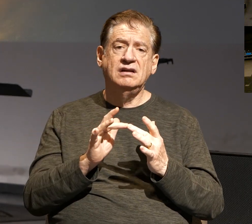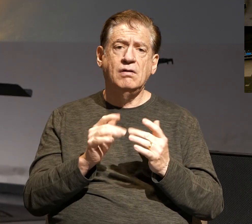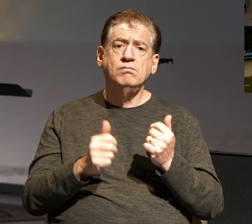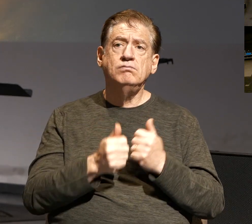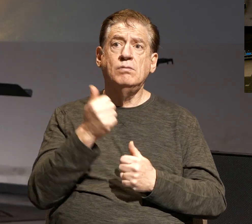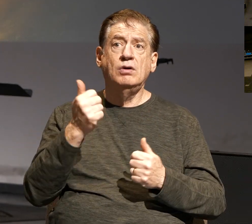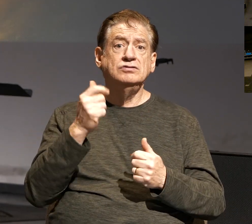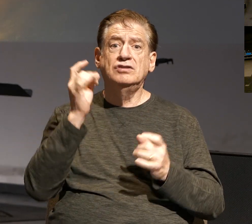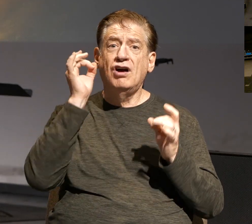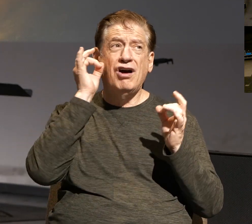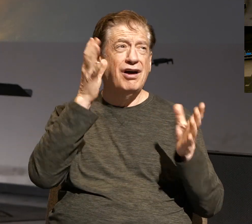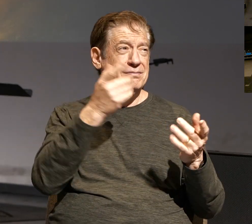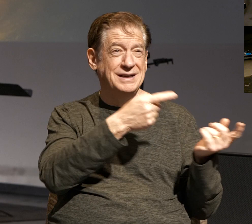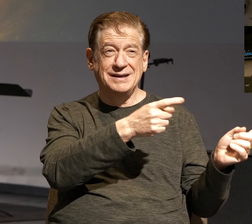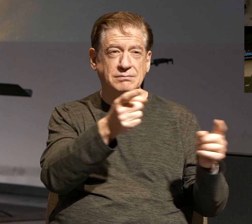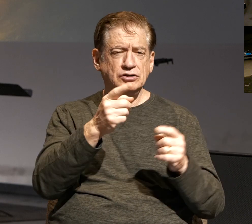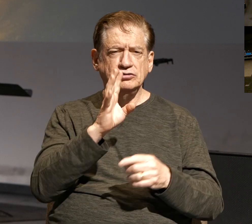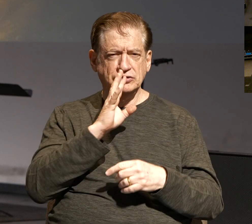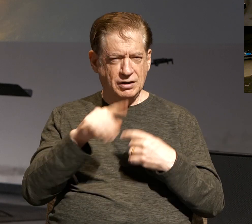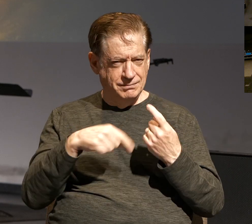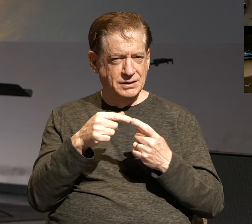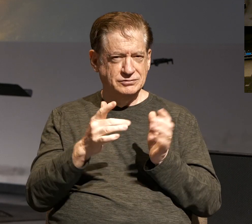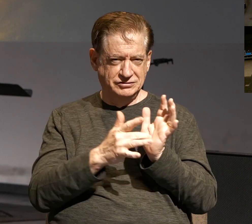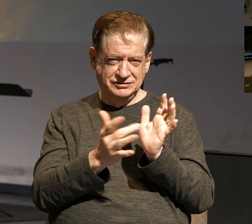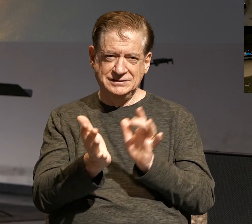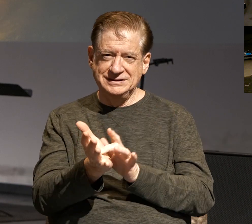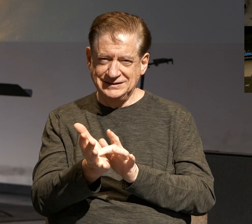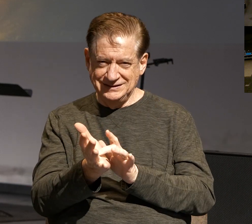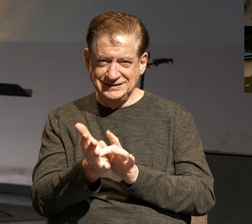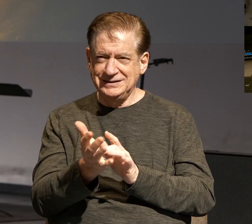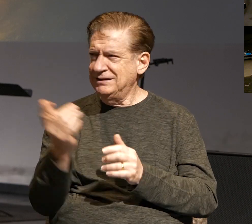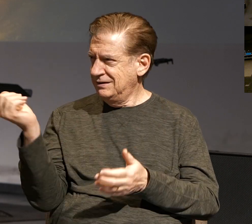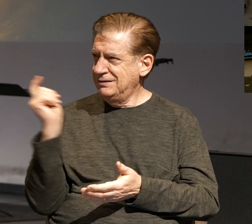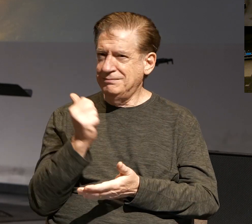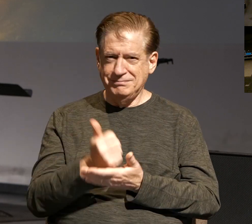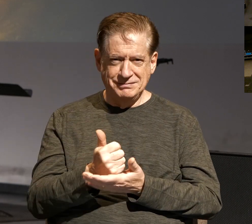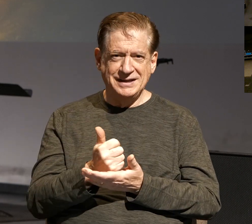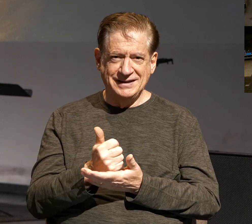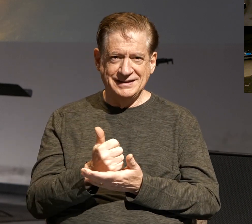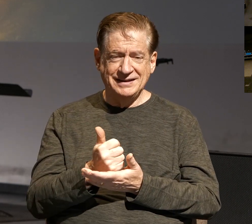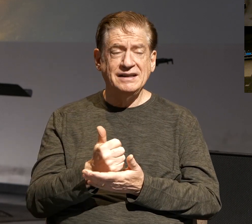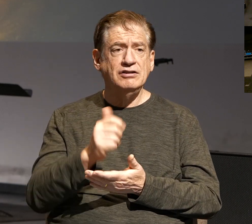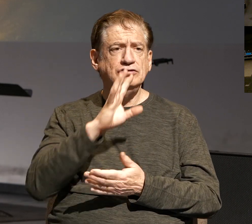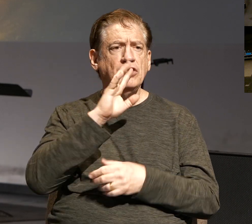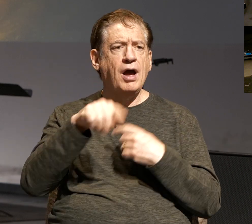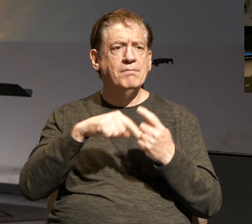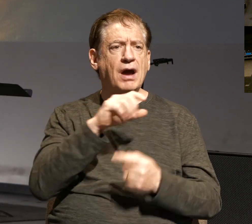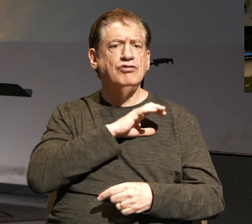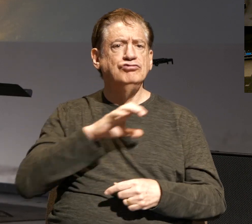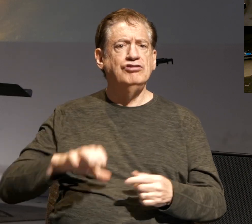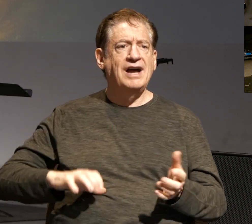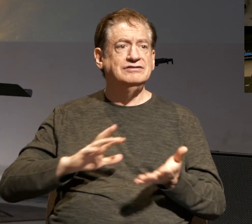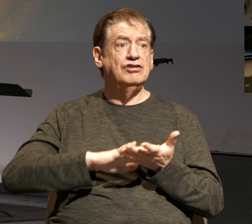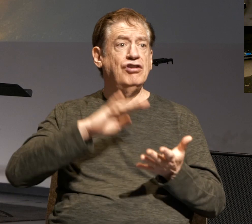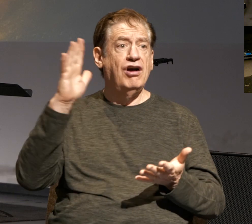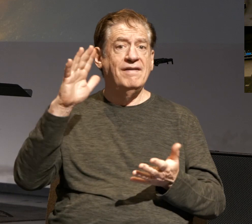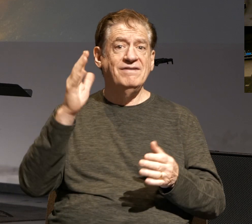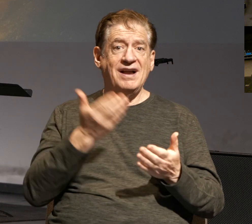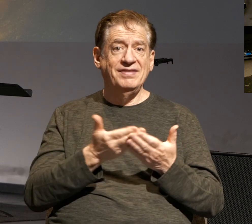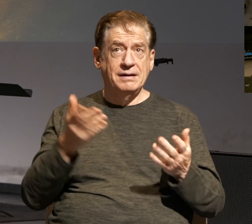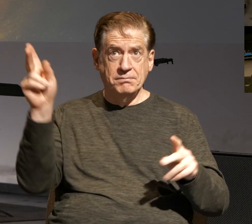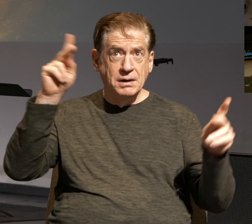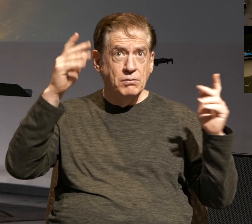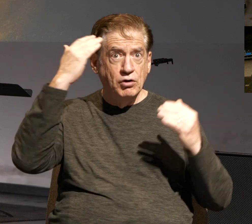horrible things that are going on? Why don't we talk about Jesus? Why don't we talk about Christ-glorifying things? And when people know that what we're